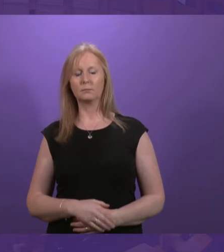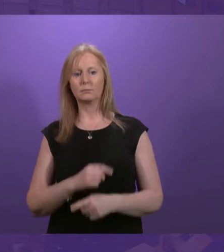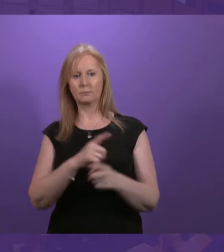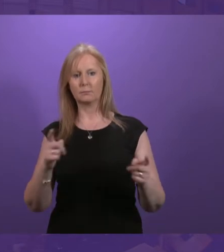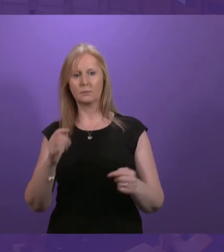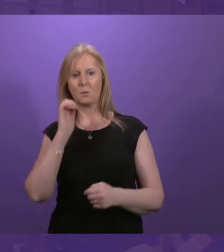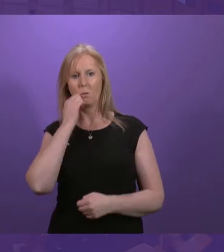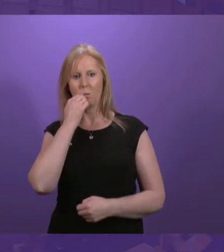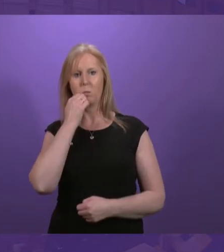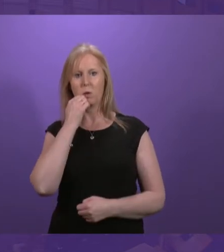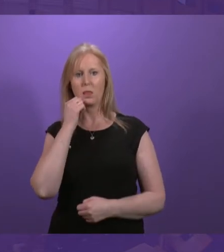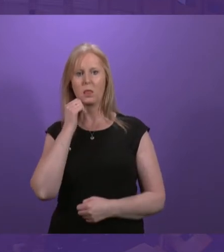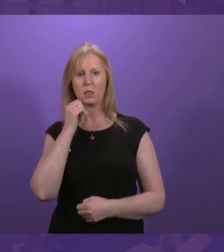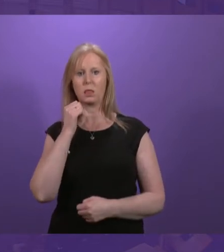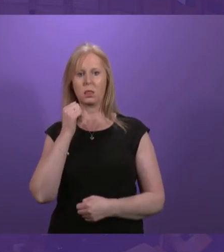Disability